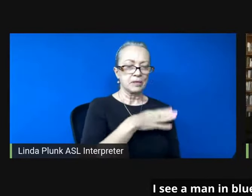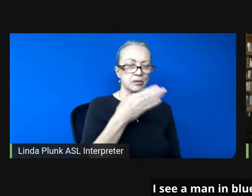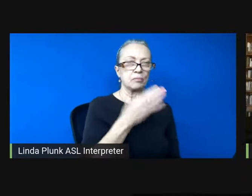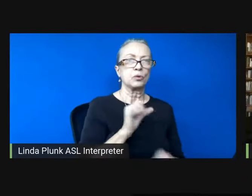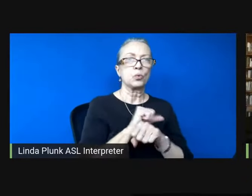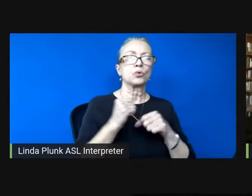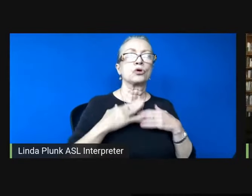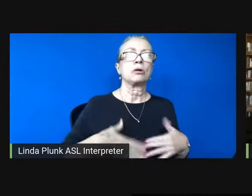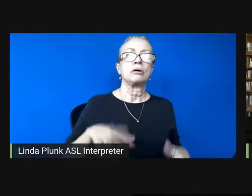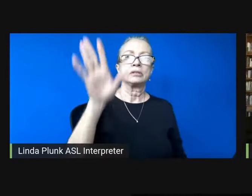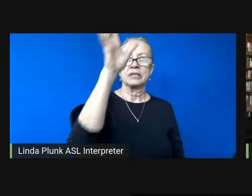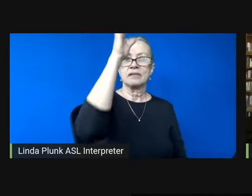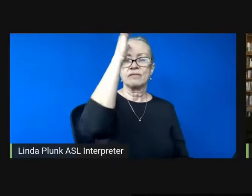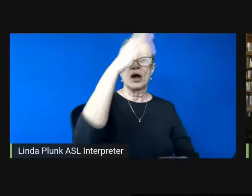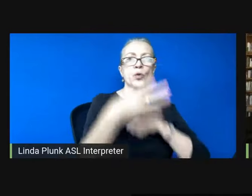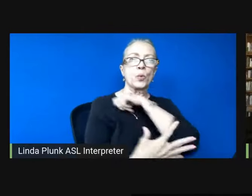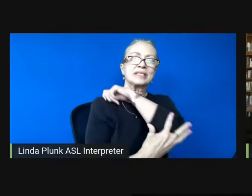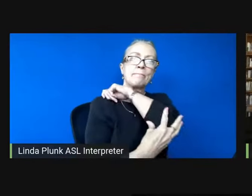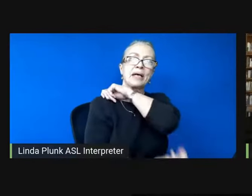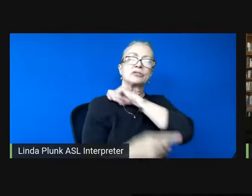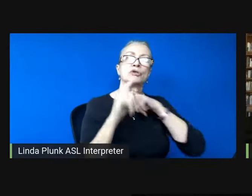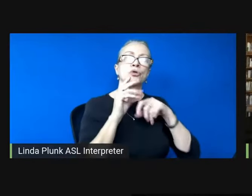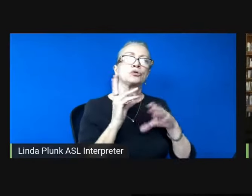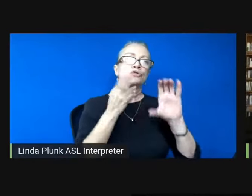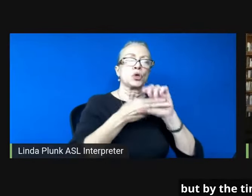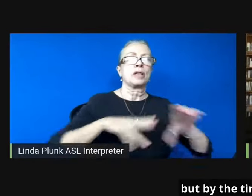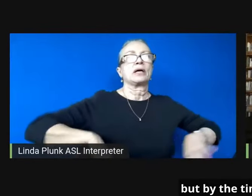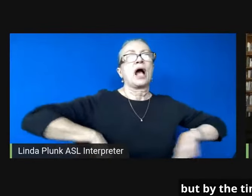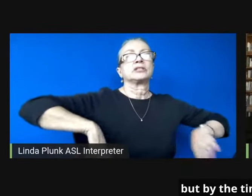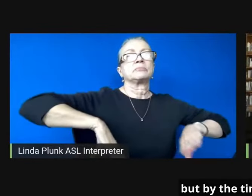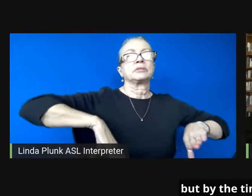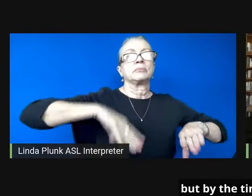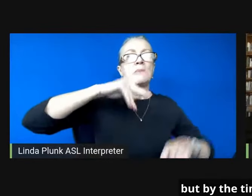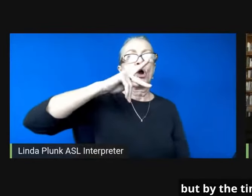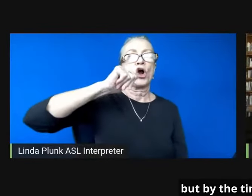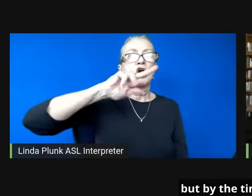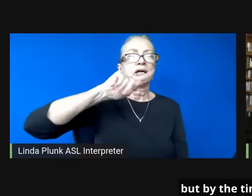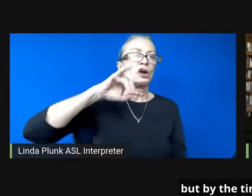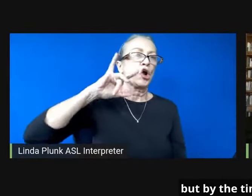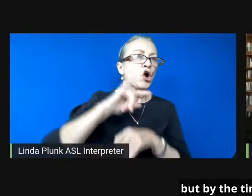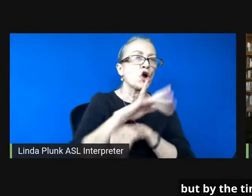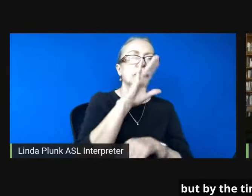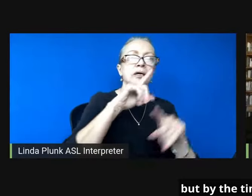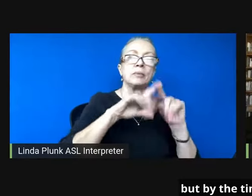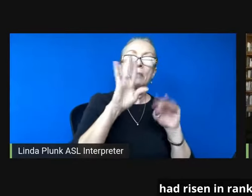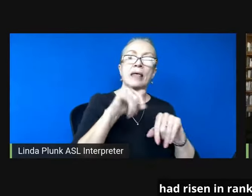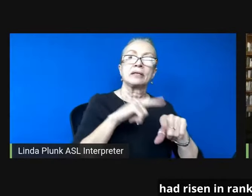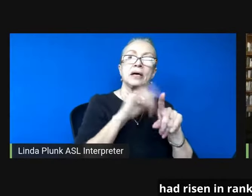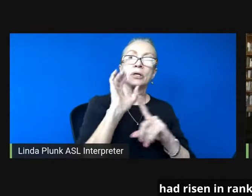peasant who joined the Communist Party early but by the time of the Cultural Revolution